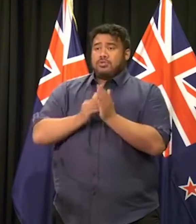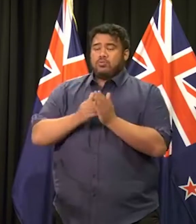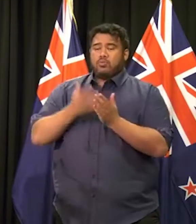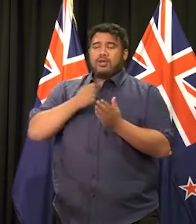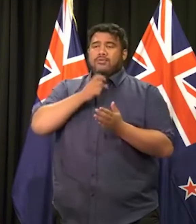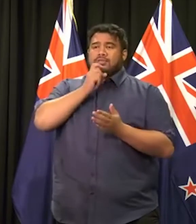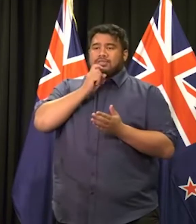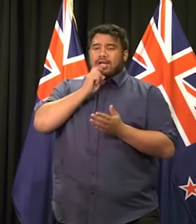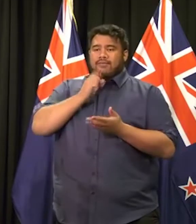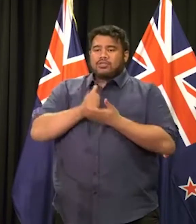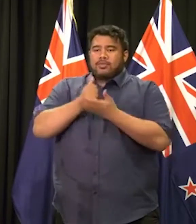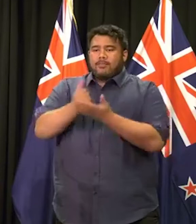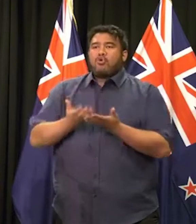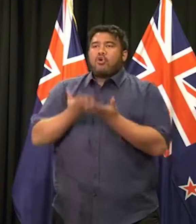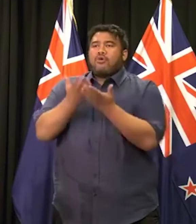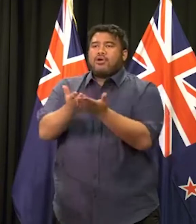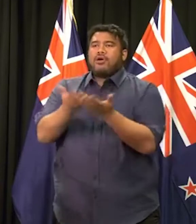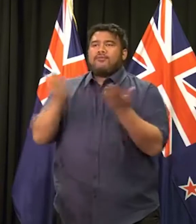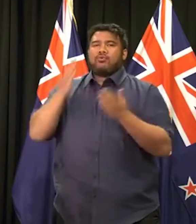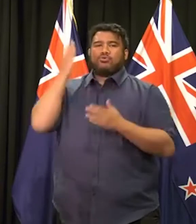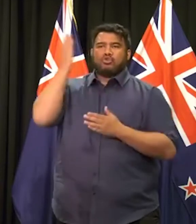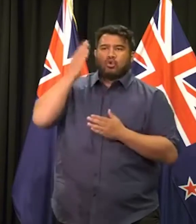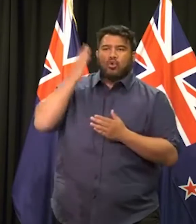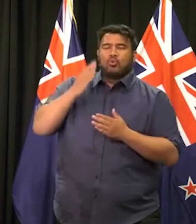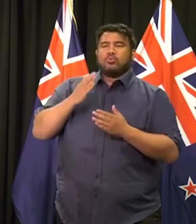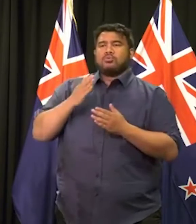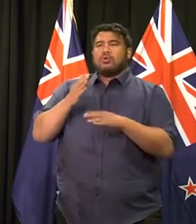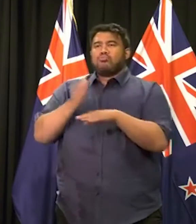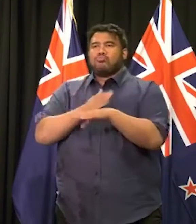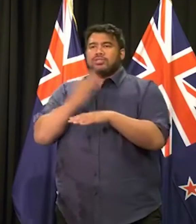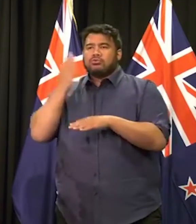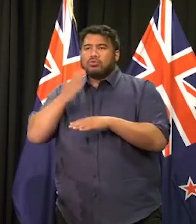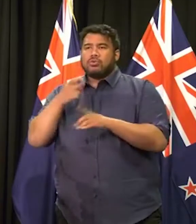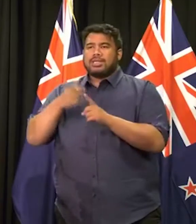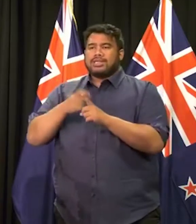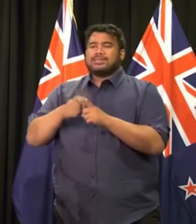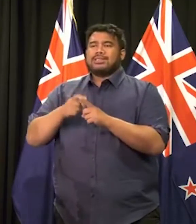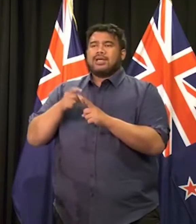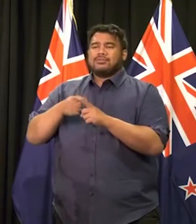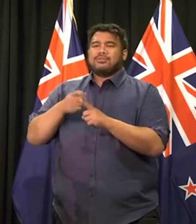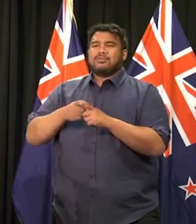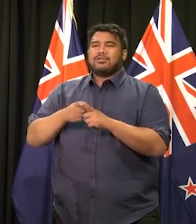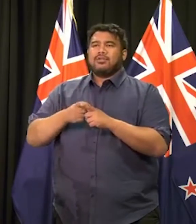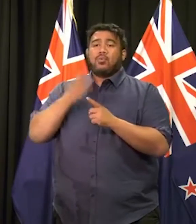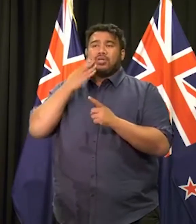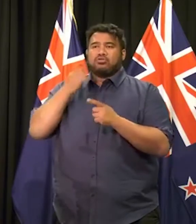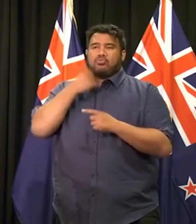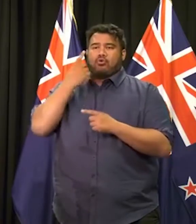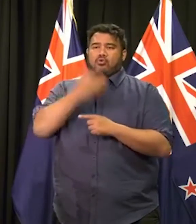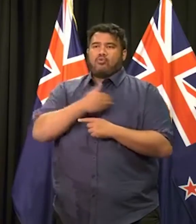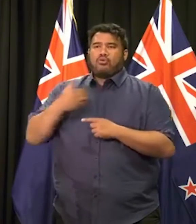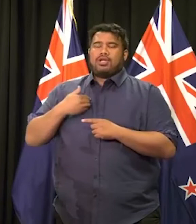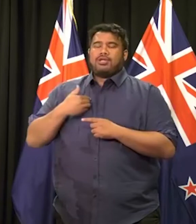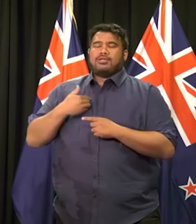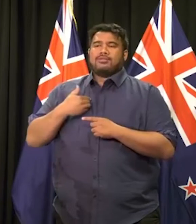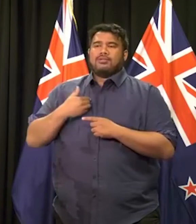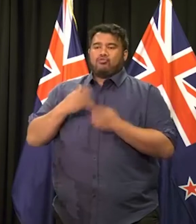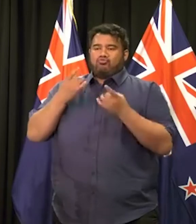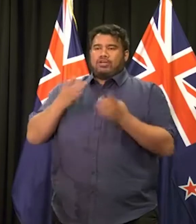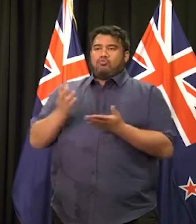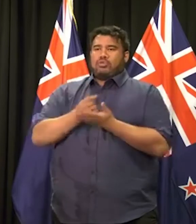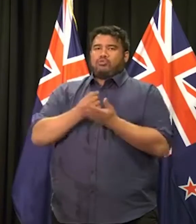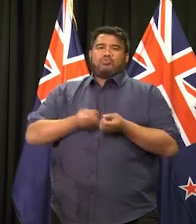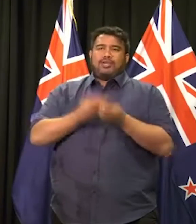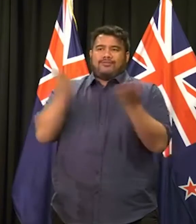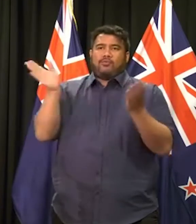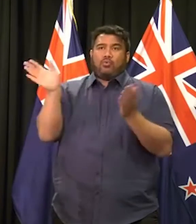Support is already being provided to some schools and this will be expanded tomorrow morning. The Christchurch office is responding to